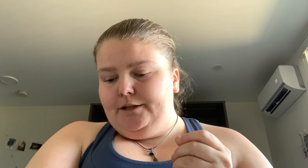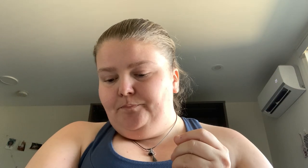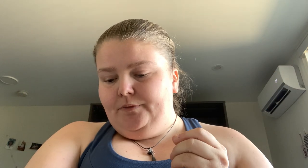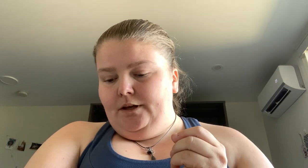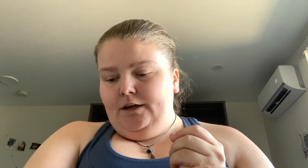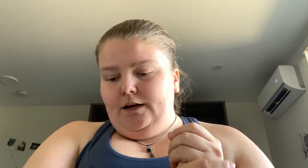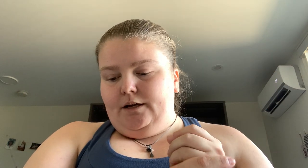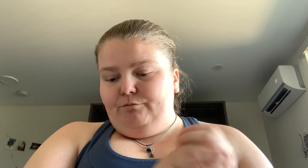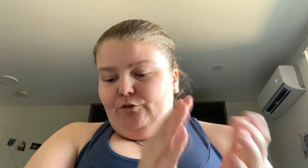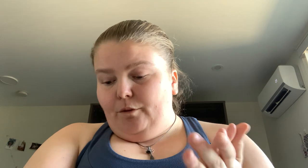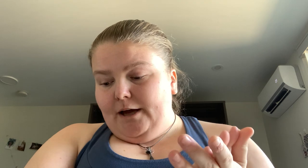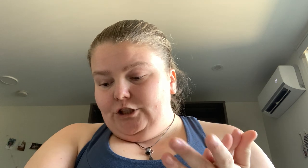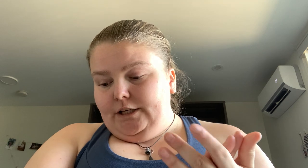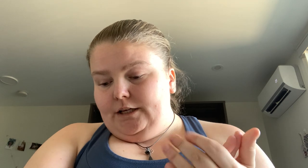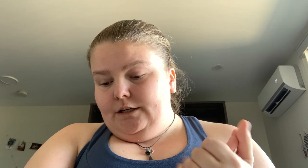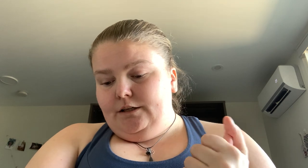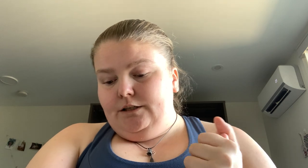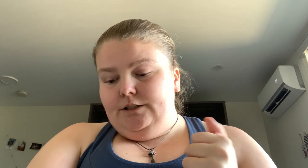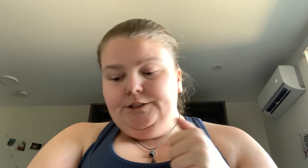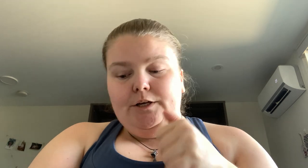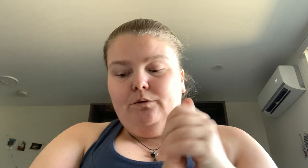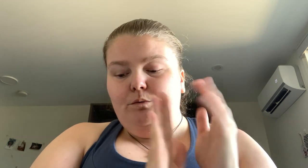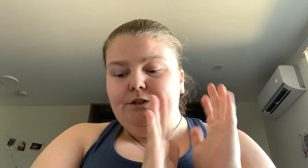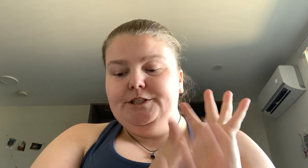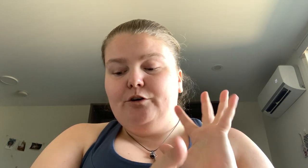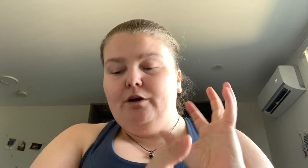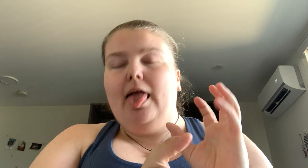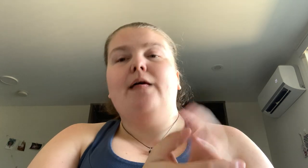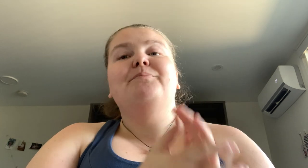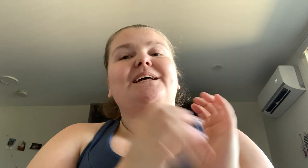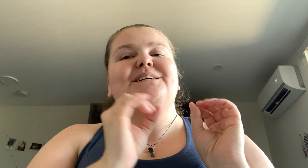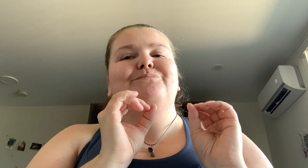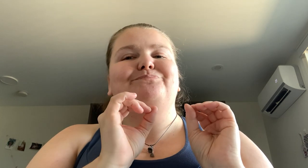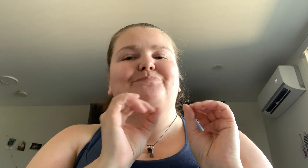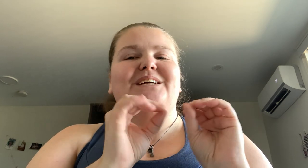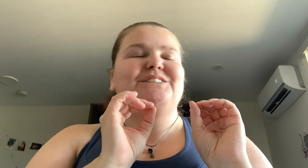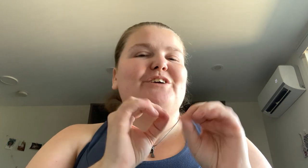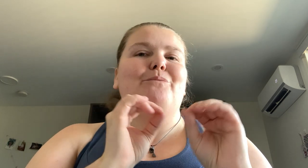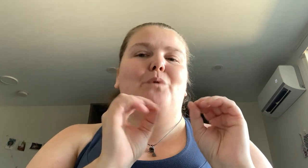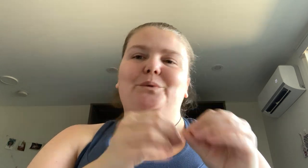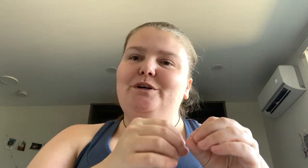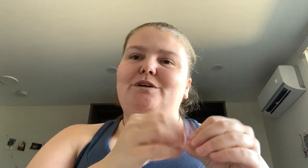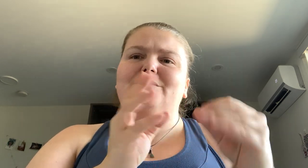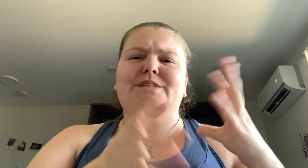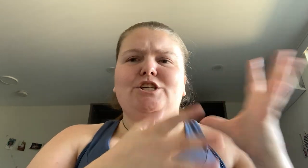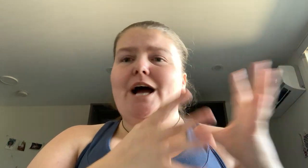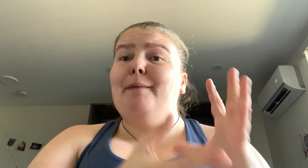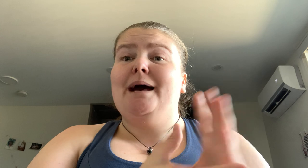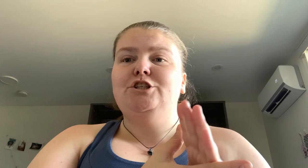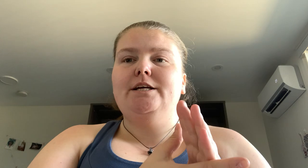um folk magic so ceremonial high magic